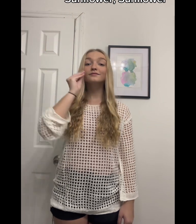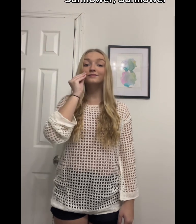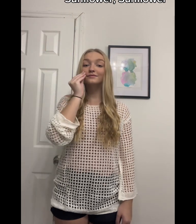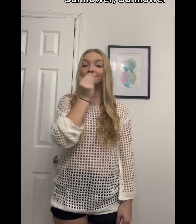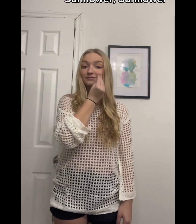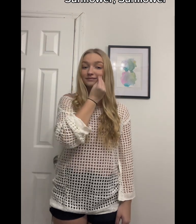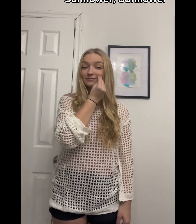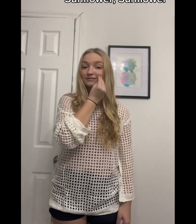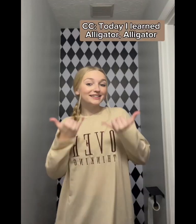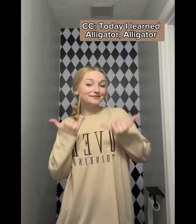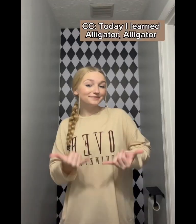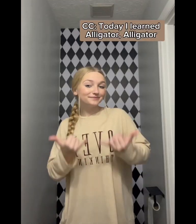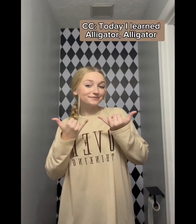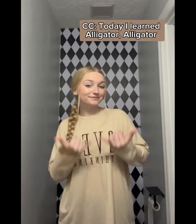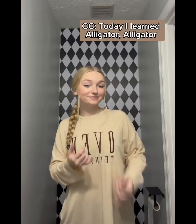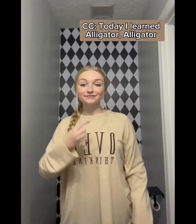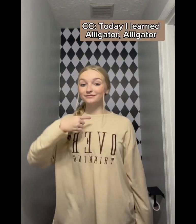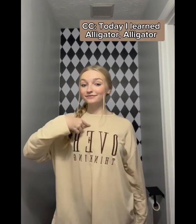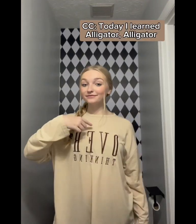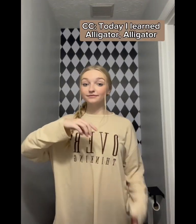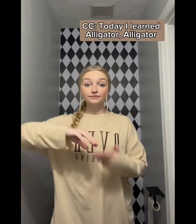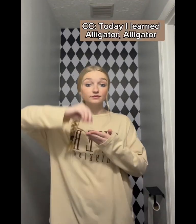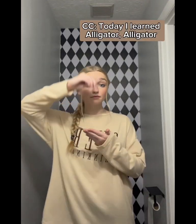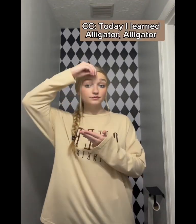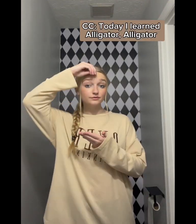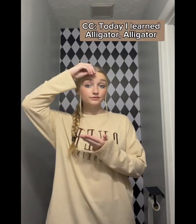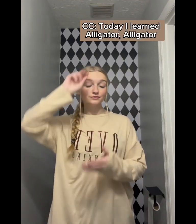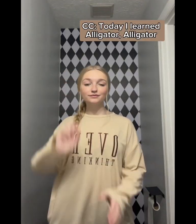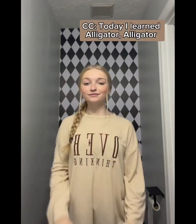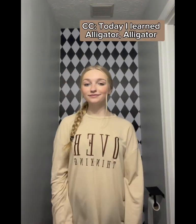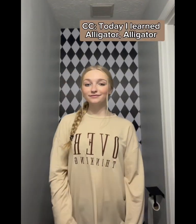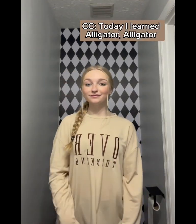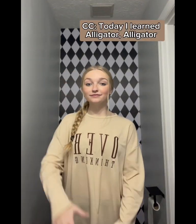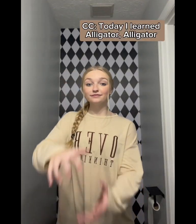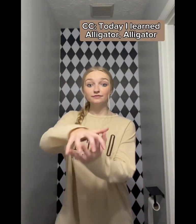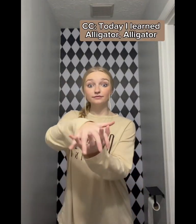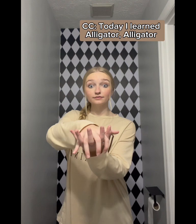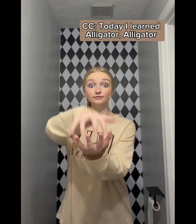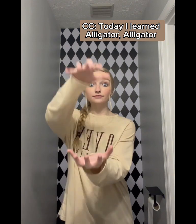Today I learned Alligator